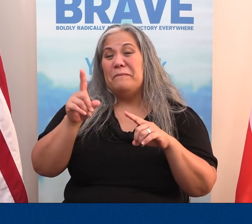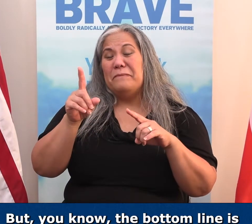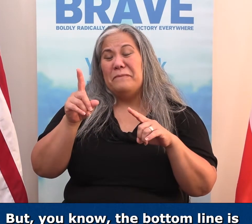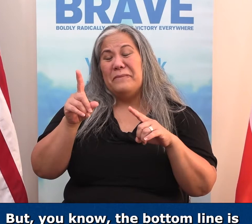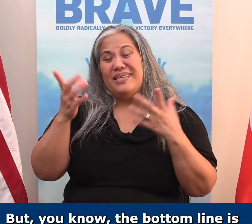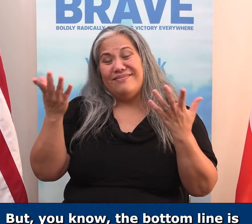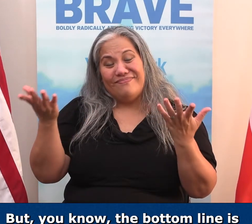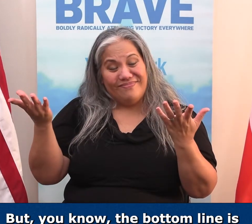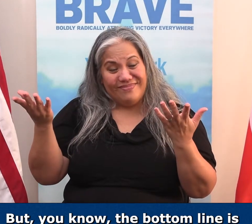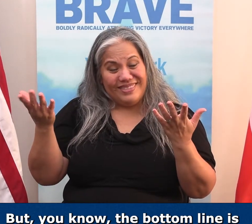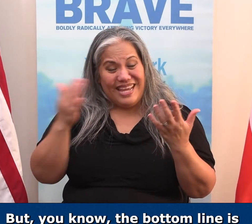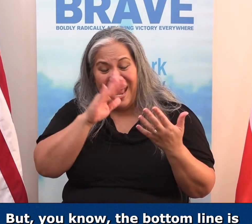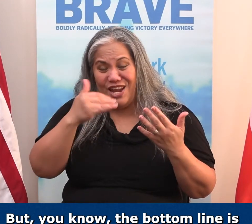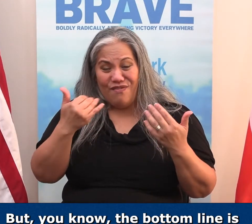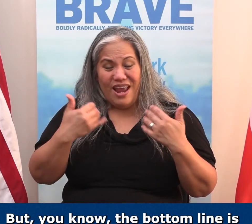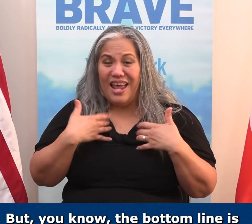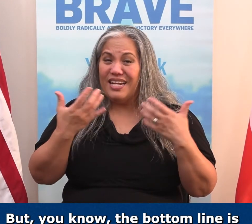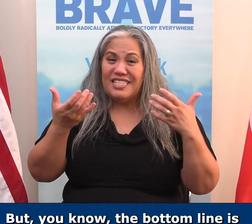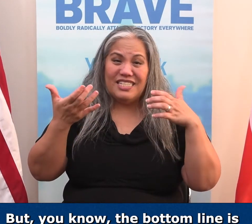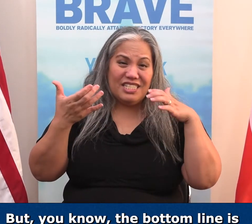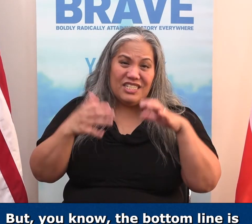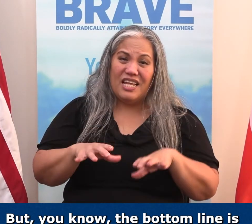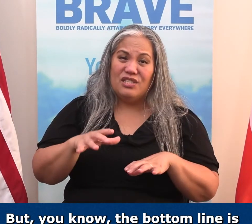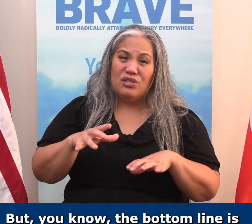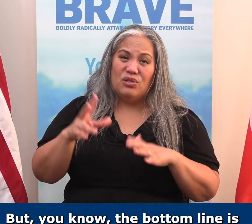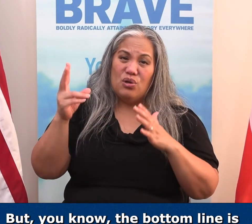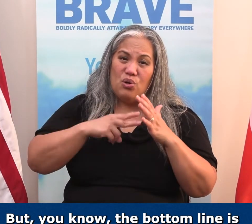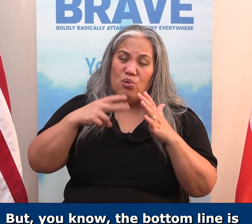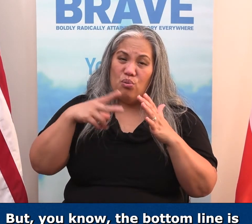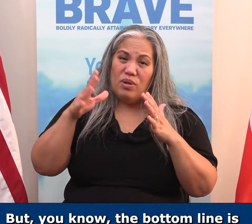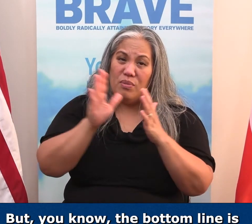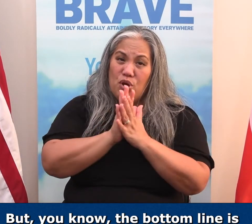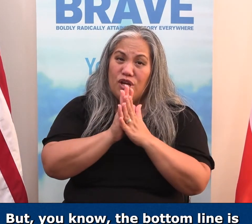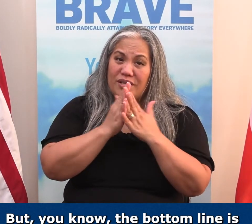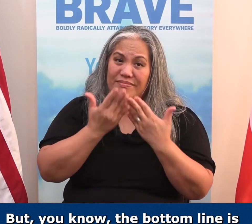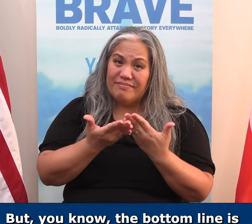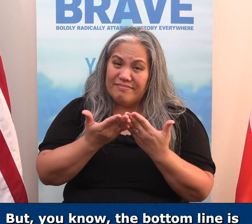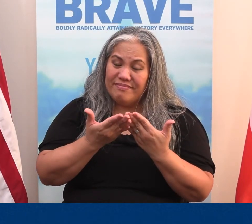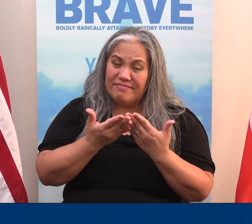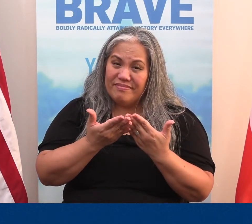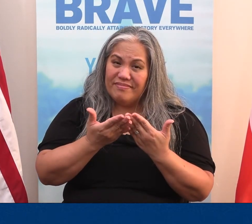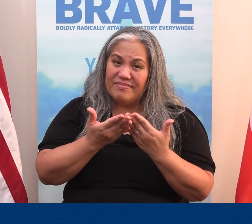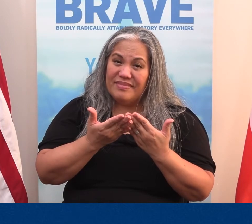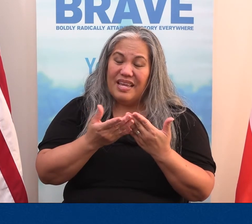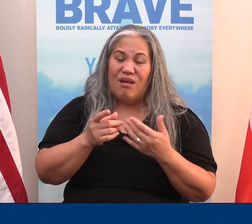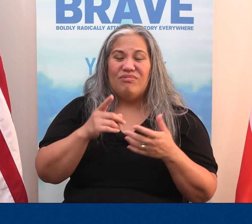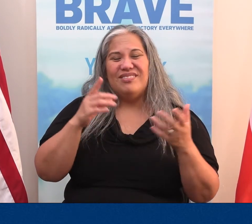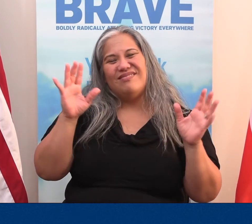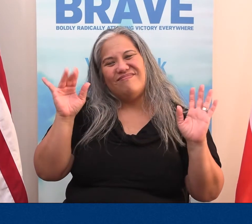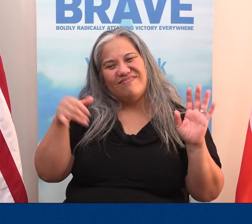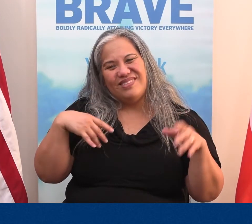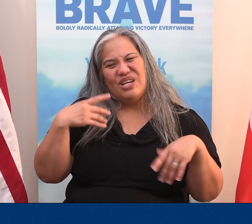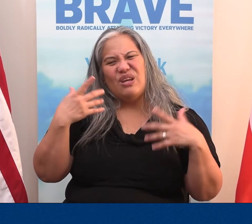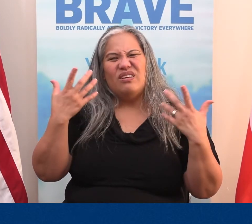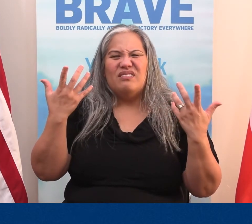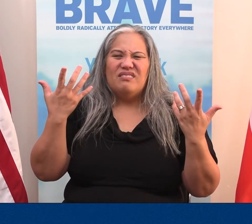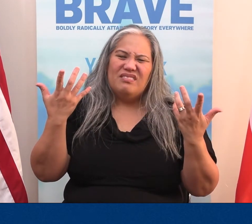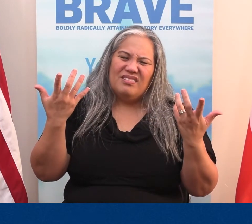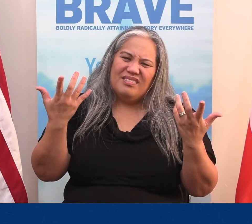But, you know, the bottom line is, I just never got a chance to read the textbook. I was just, you know, what comes